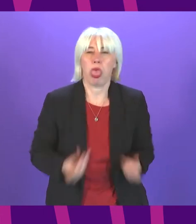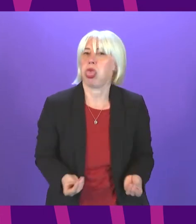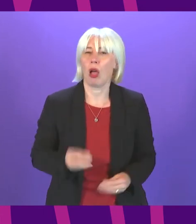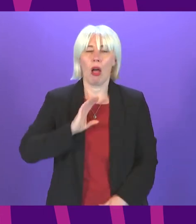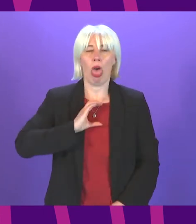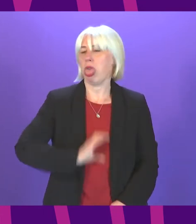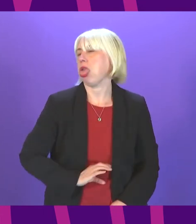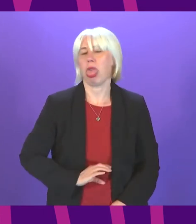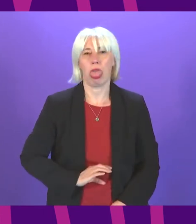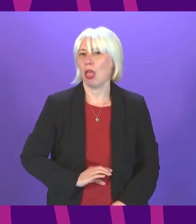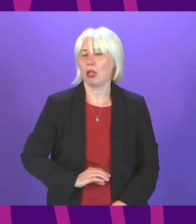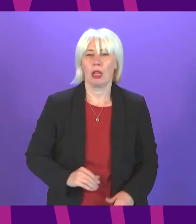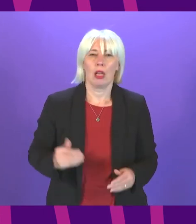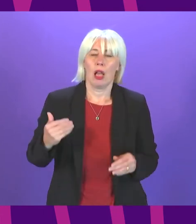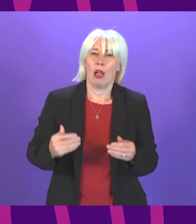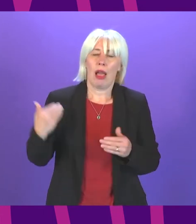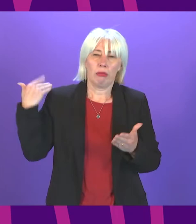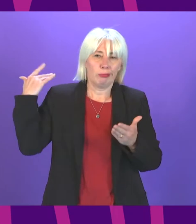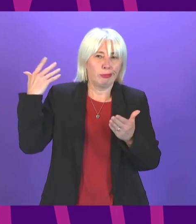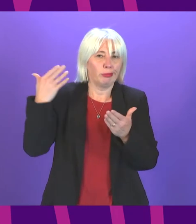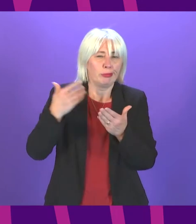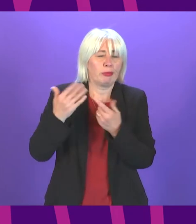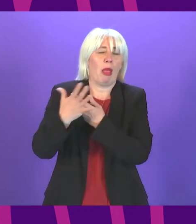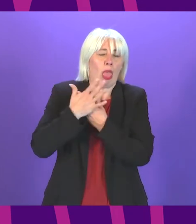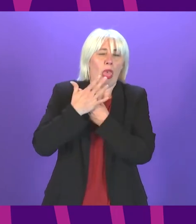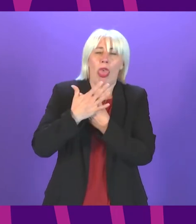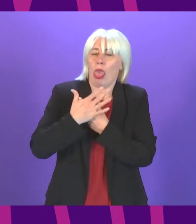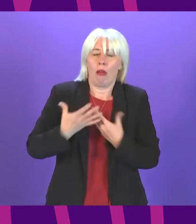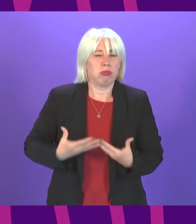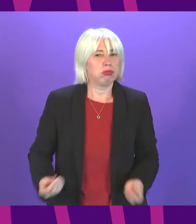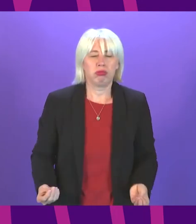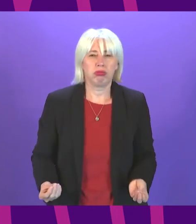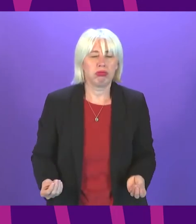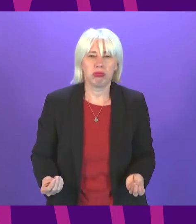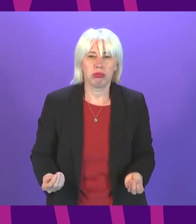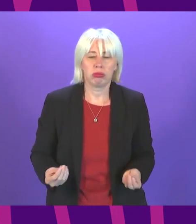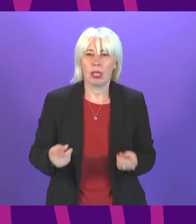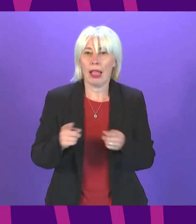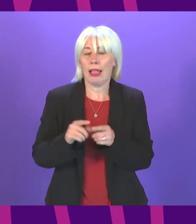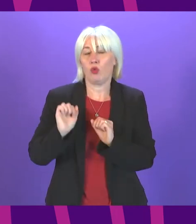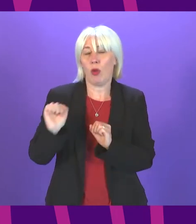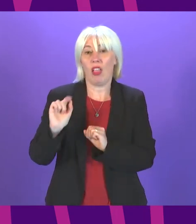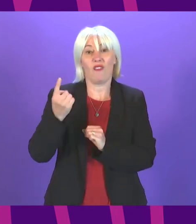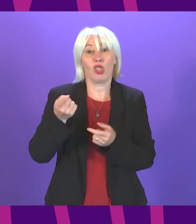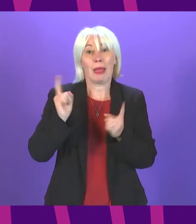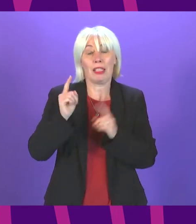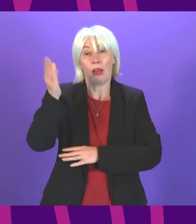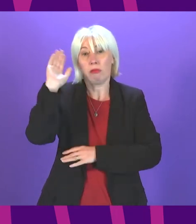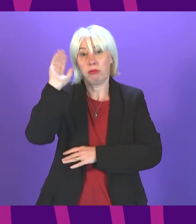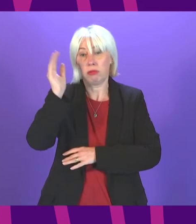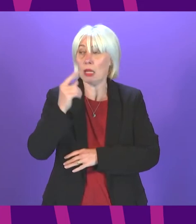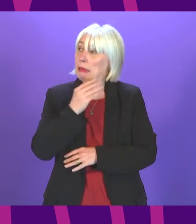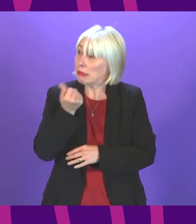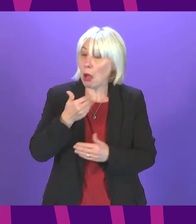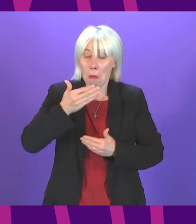demoralised the following months of acute pressure several of the steps announced by the First Minister in her speech today are indeed